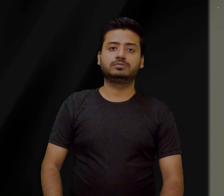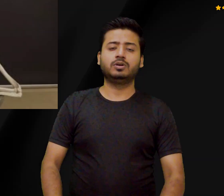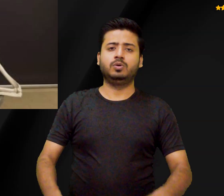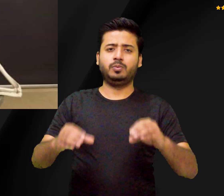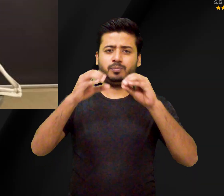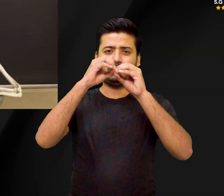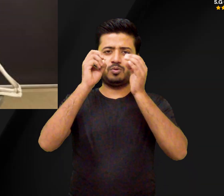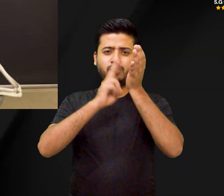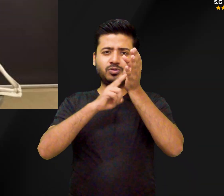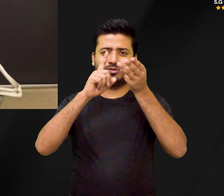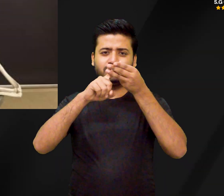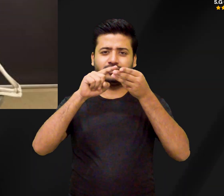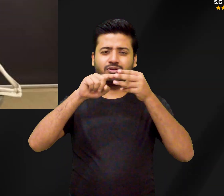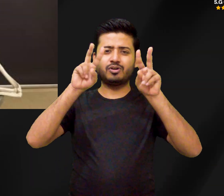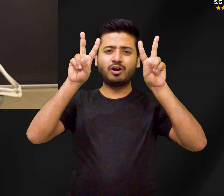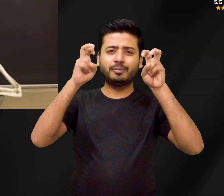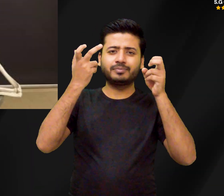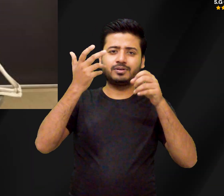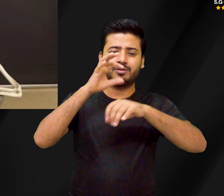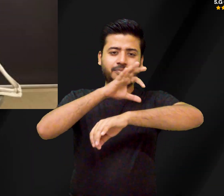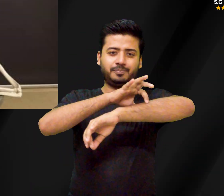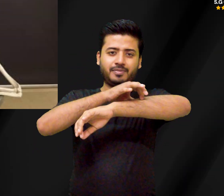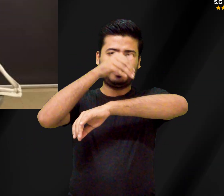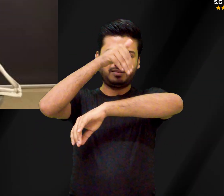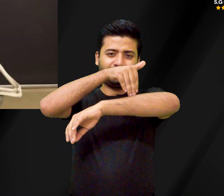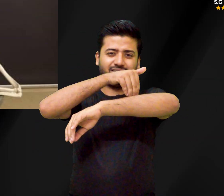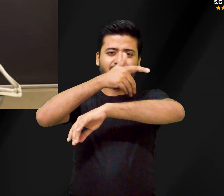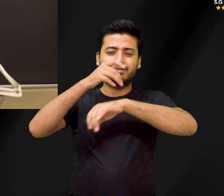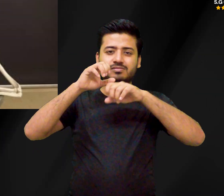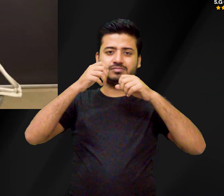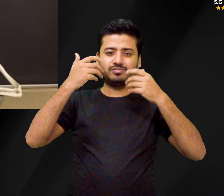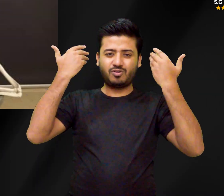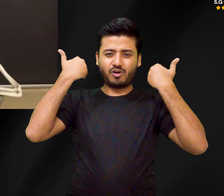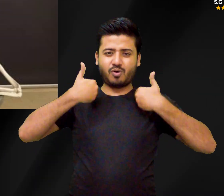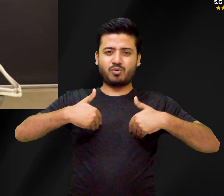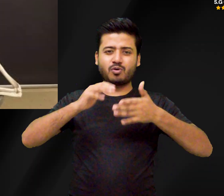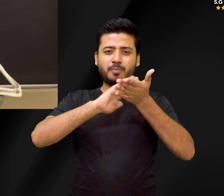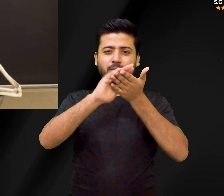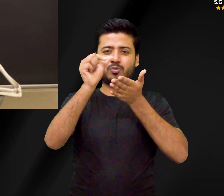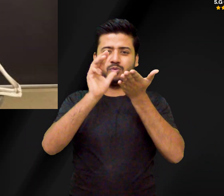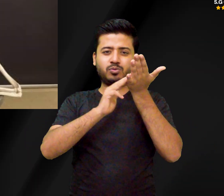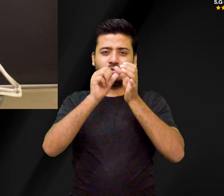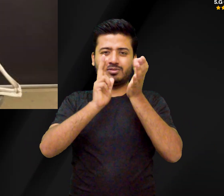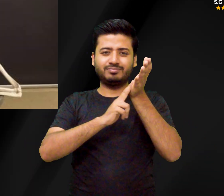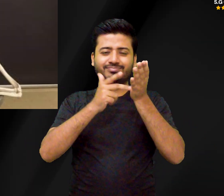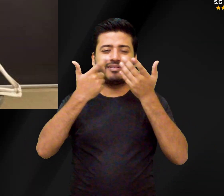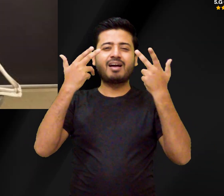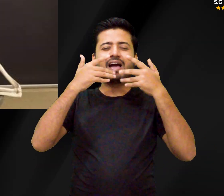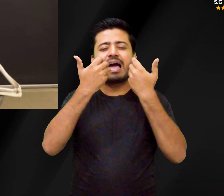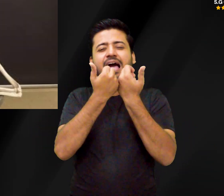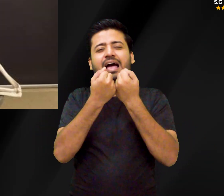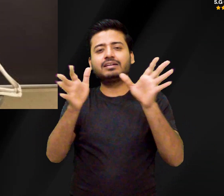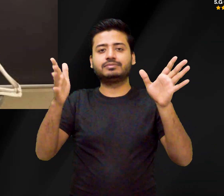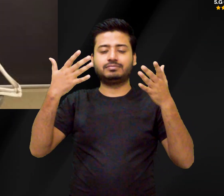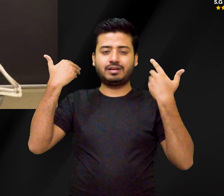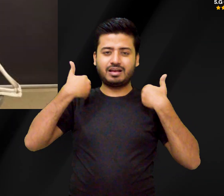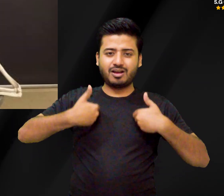Sunlight benefits human bones primarily by enabling the body to produce vitamin D, which is essential for absorbing calcium.